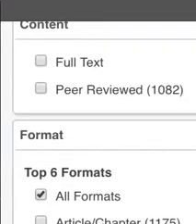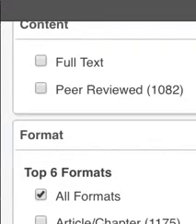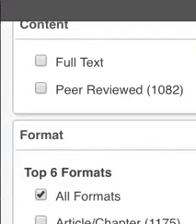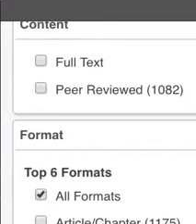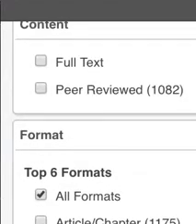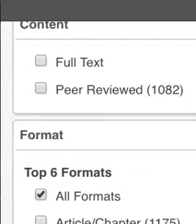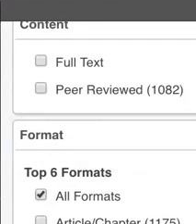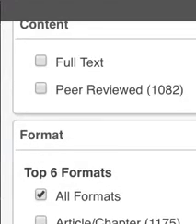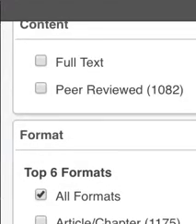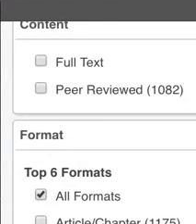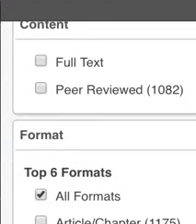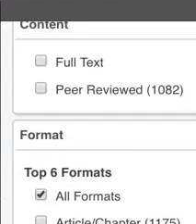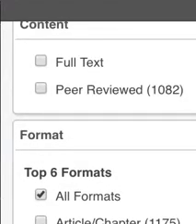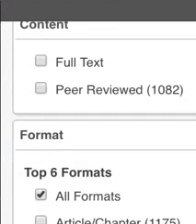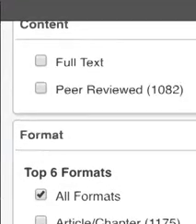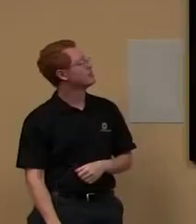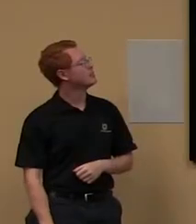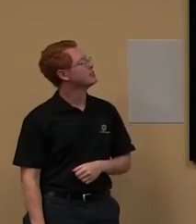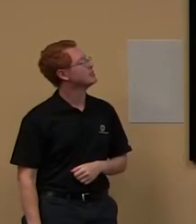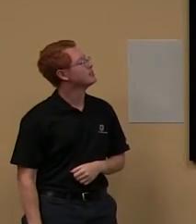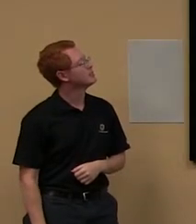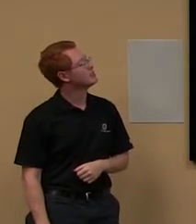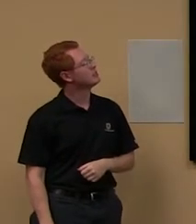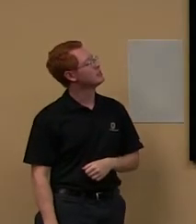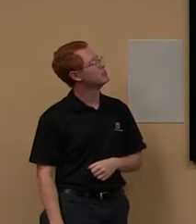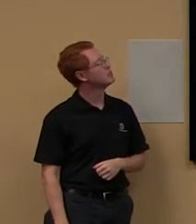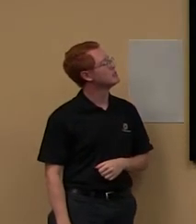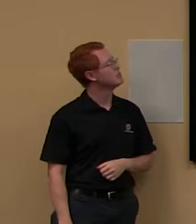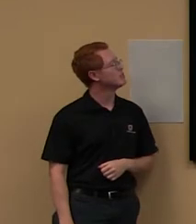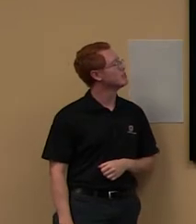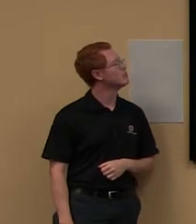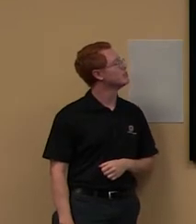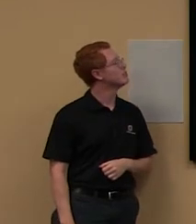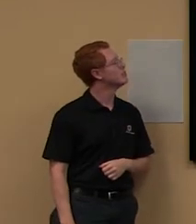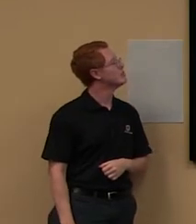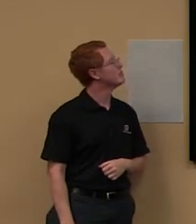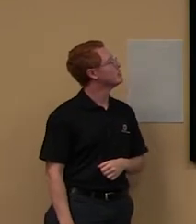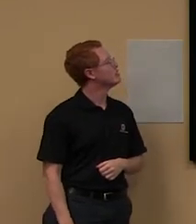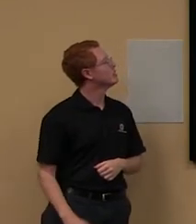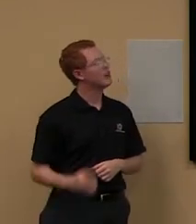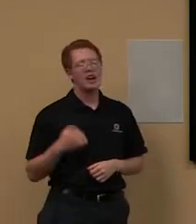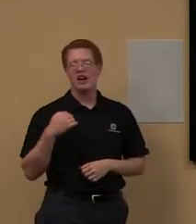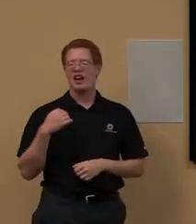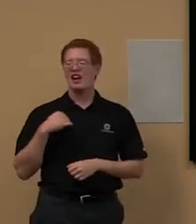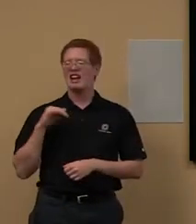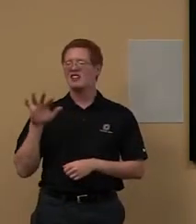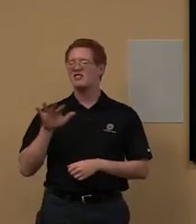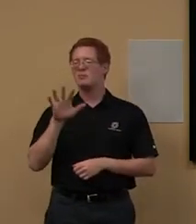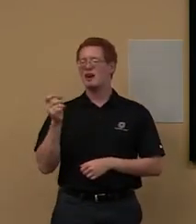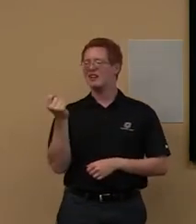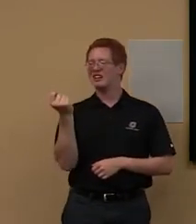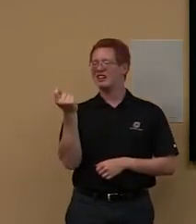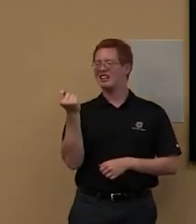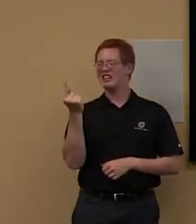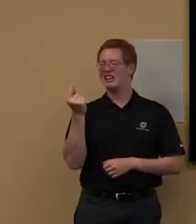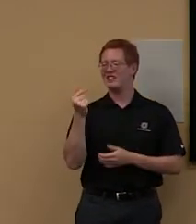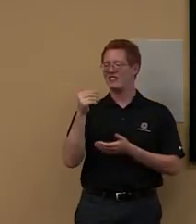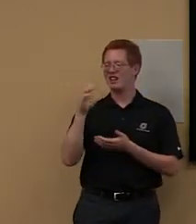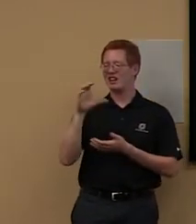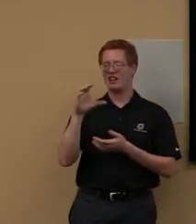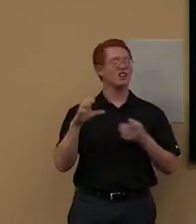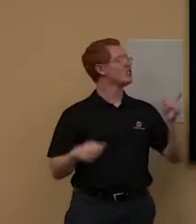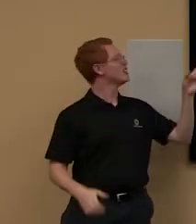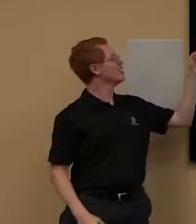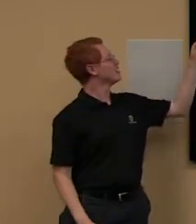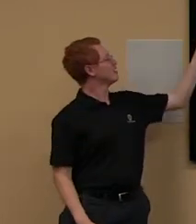and this, um, you know, you see you have 1100, um, about 1100 articles, right? Uh, that's why I say, like, go